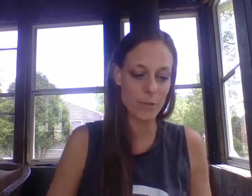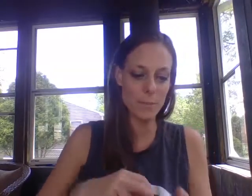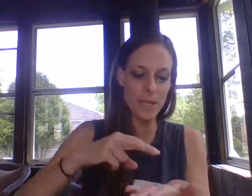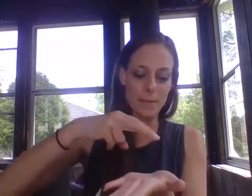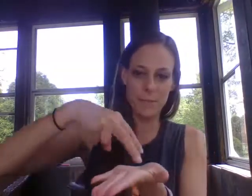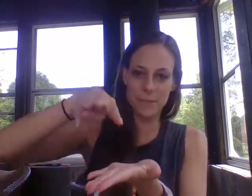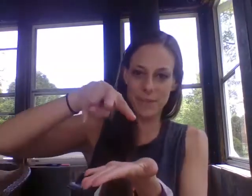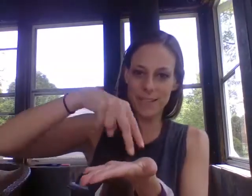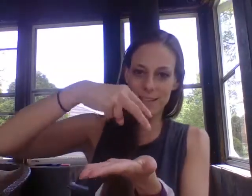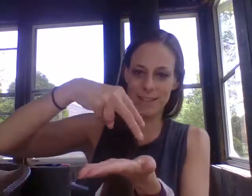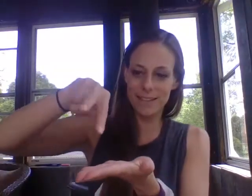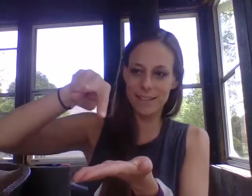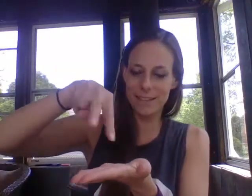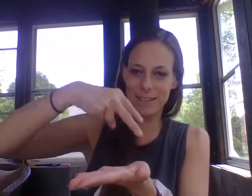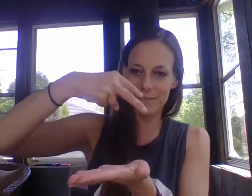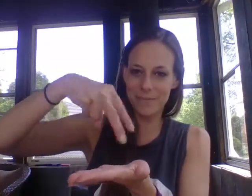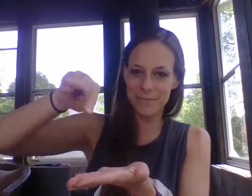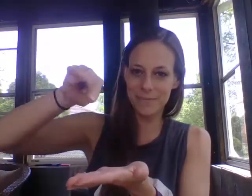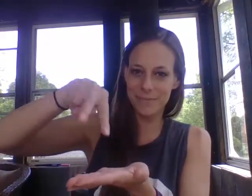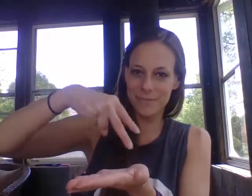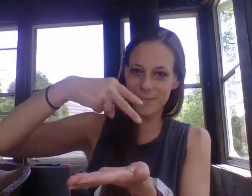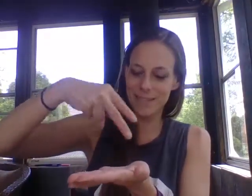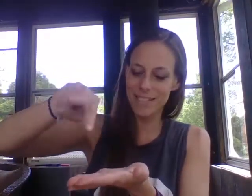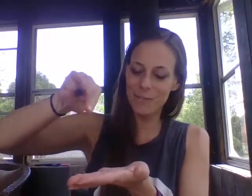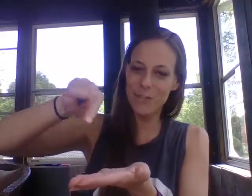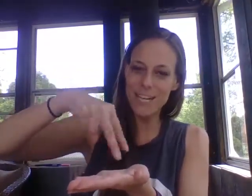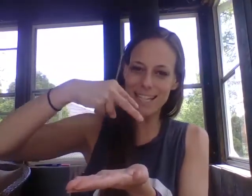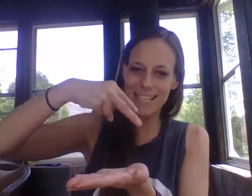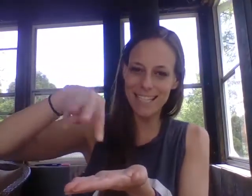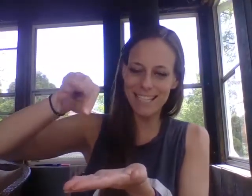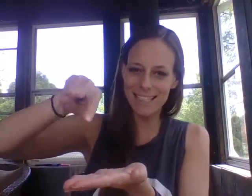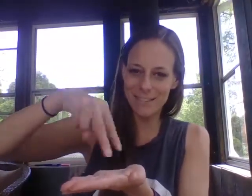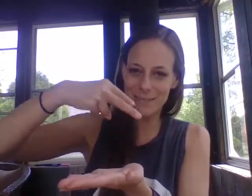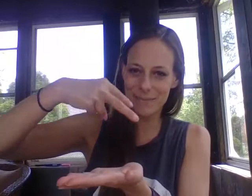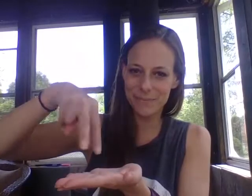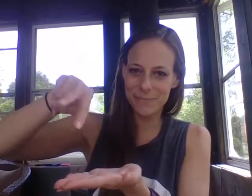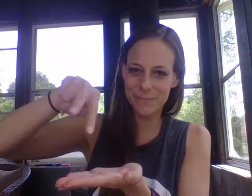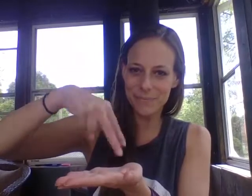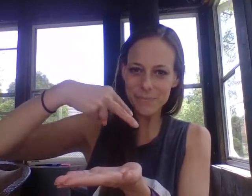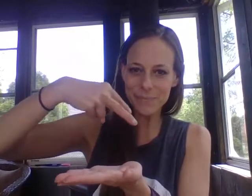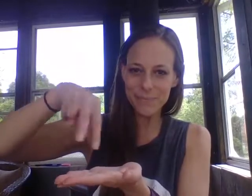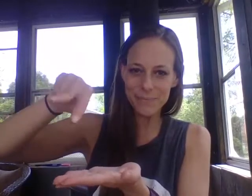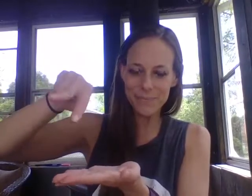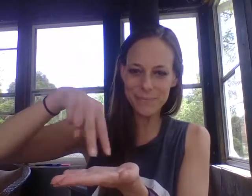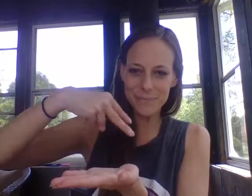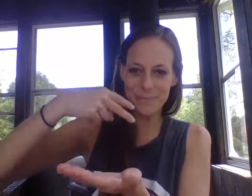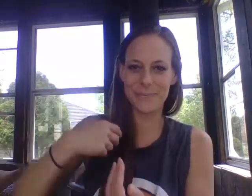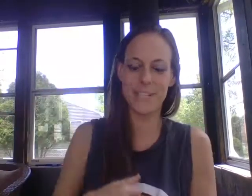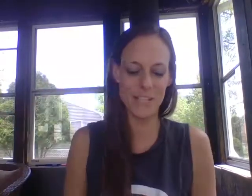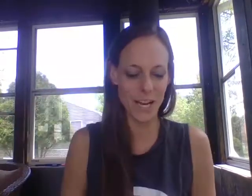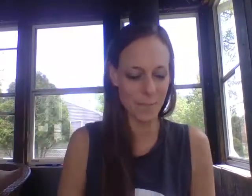repeat like this as if you're dancing as if good job